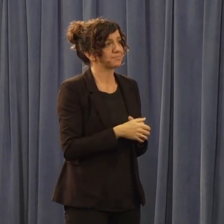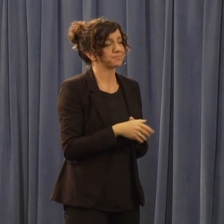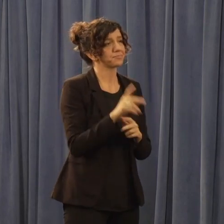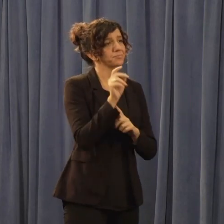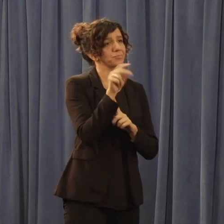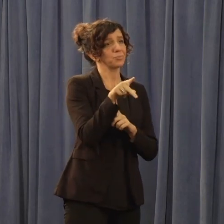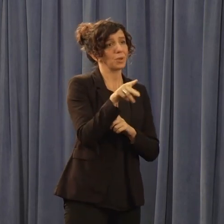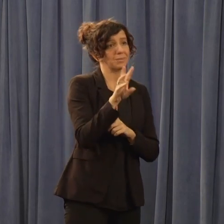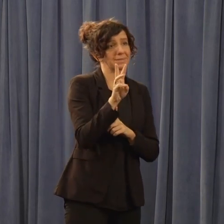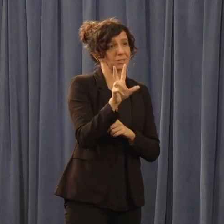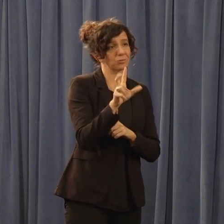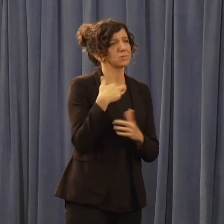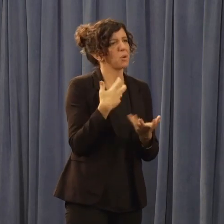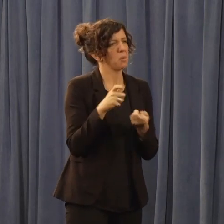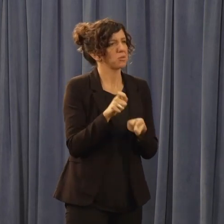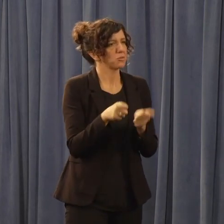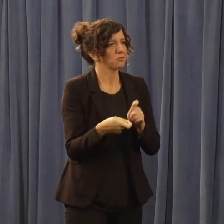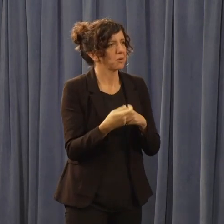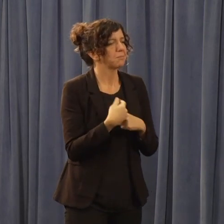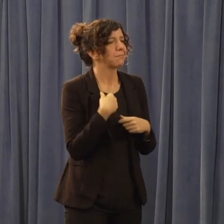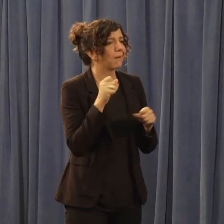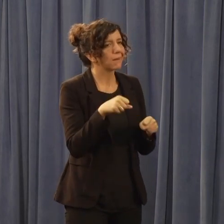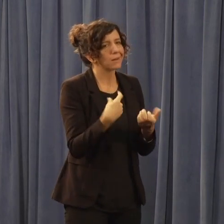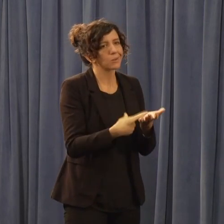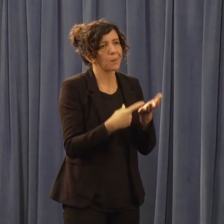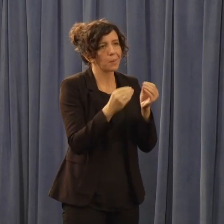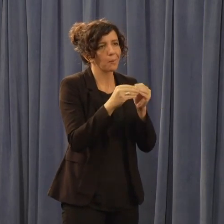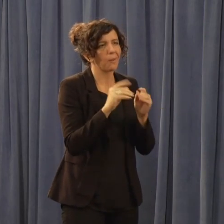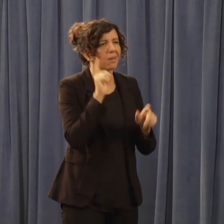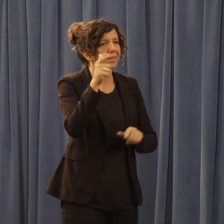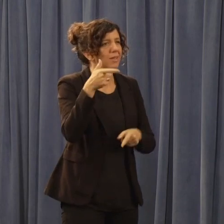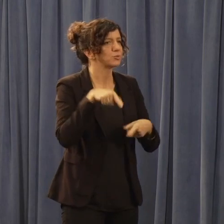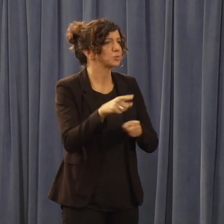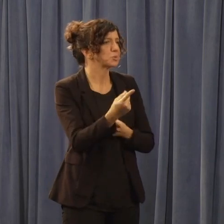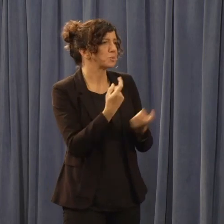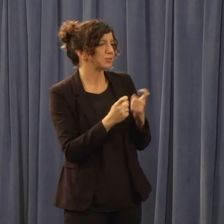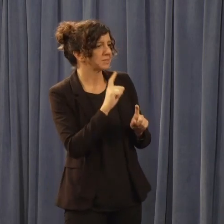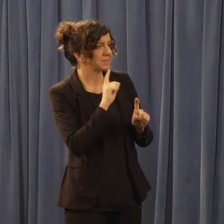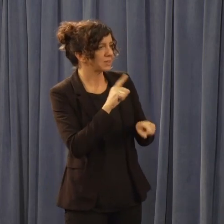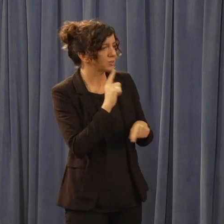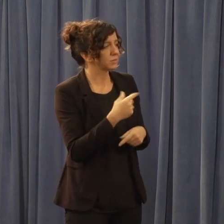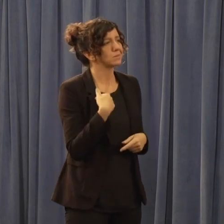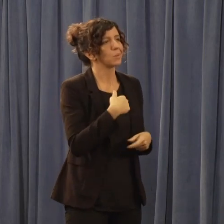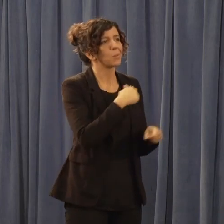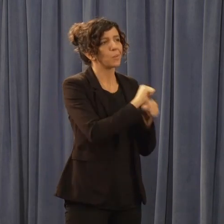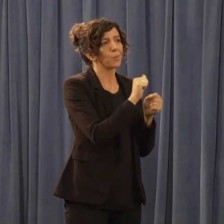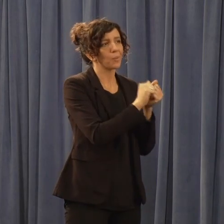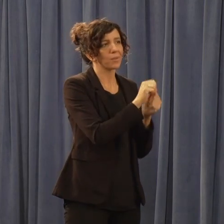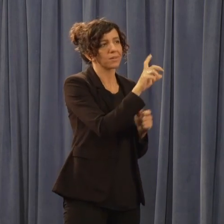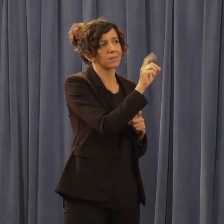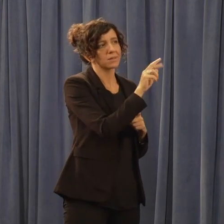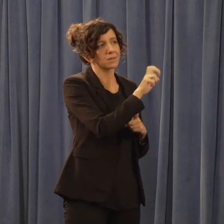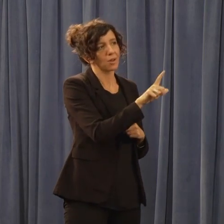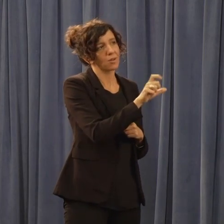63. I can get in on the Q&A about some of our thoughts. We've been working with Daryl Seinberg. It's